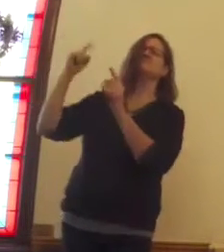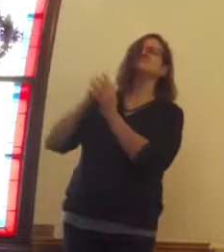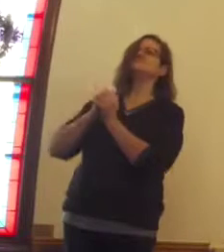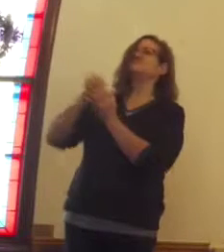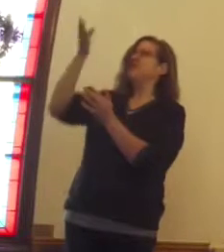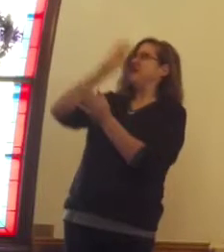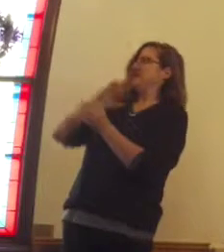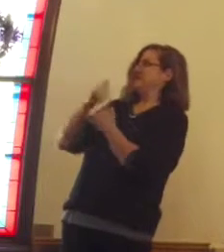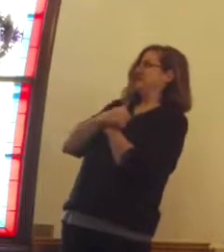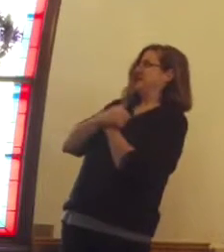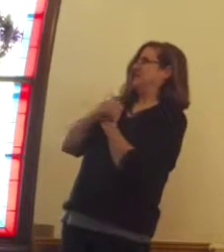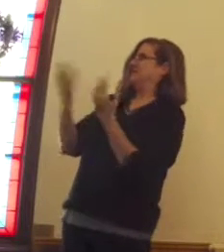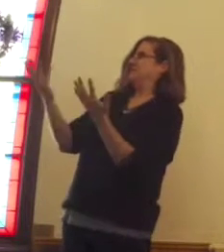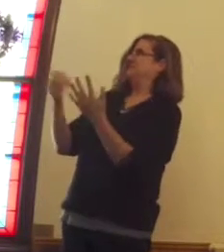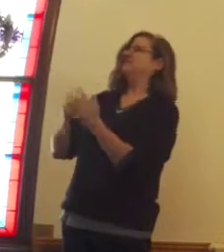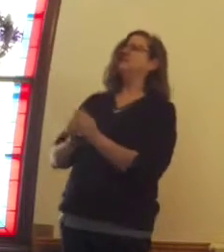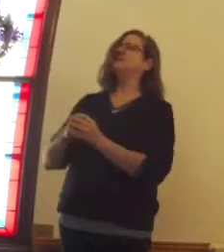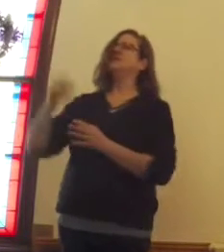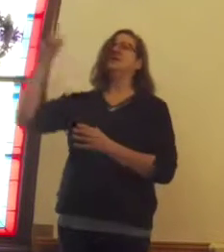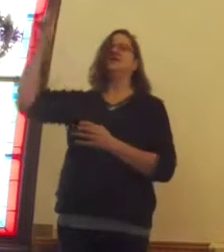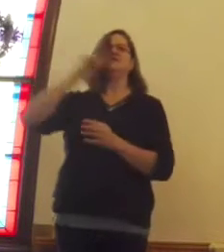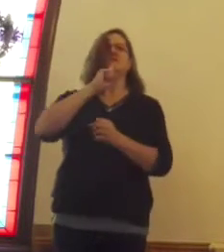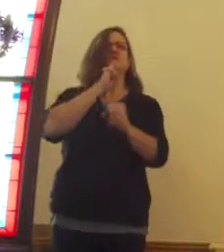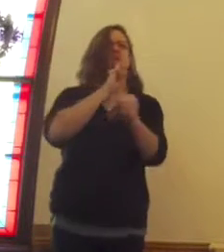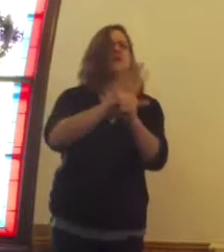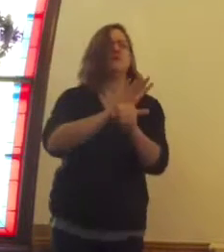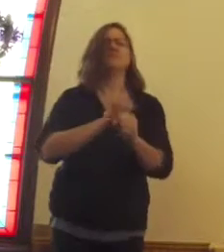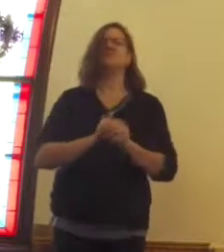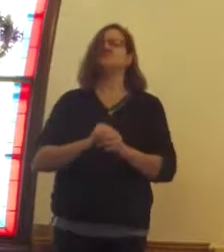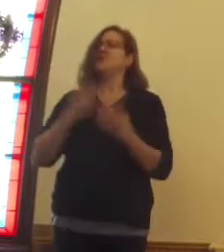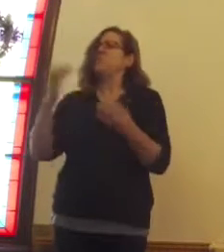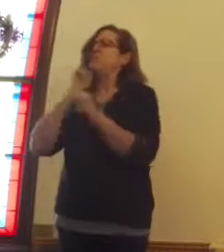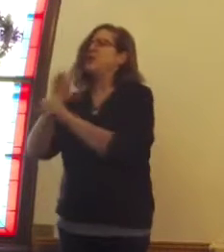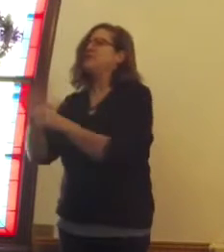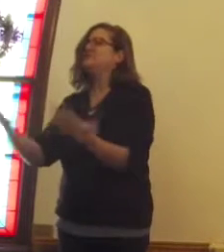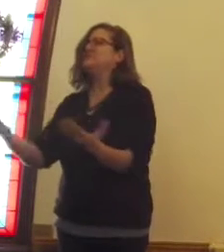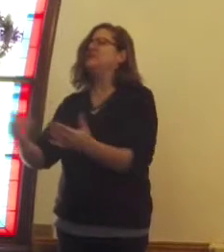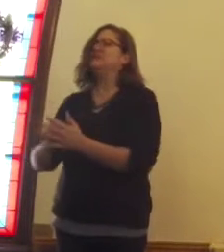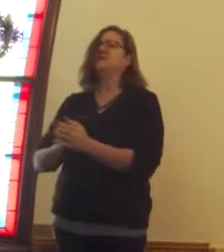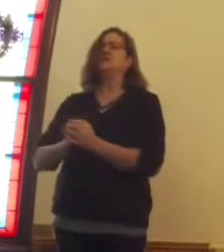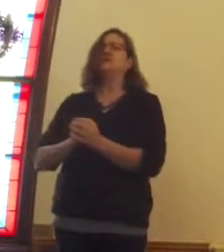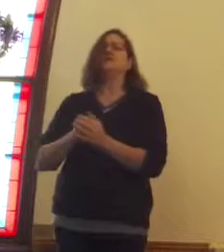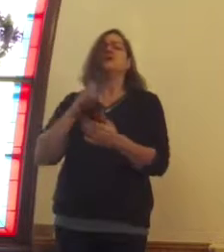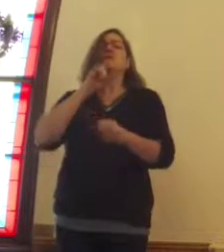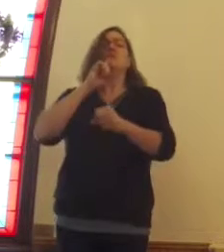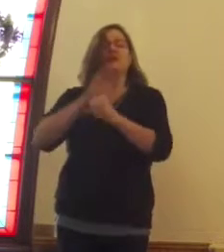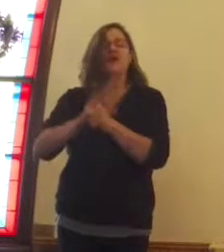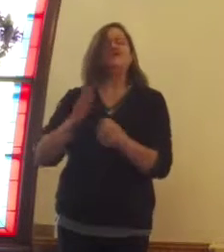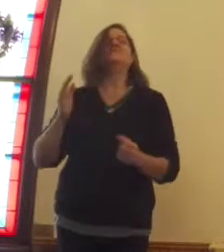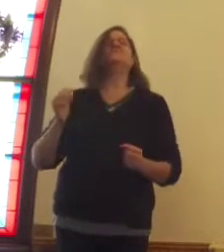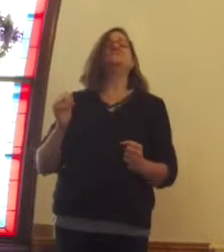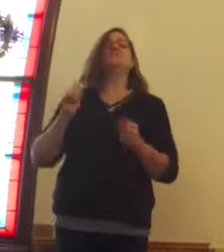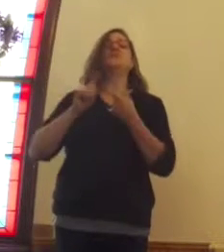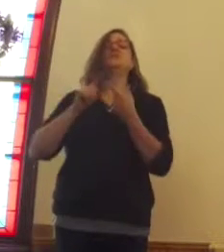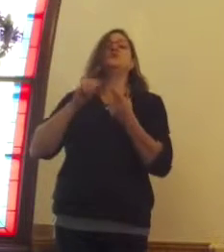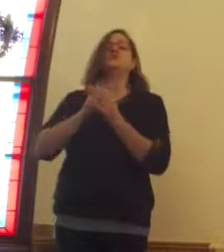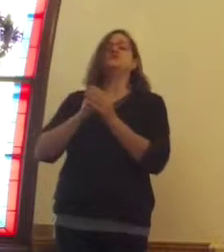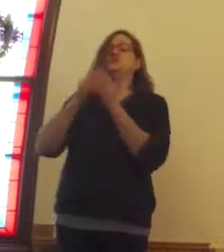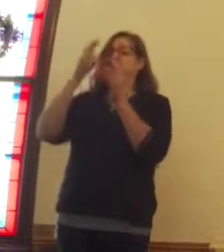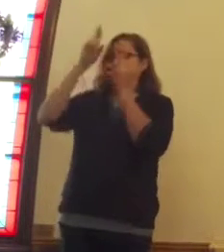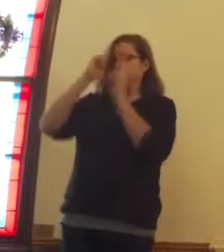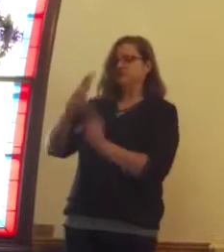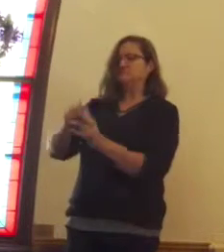love for us and how God has promised us through the prophet Isaiah